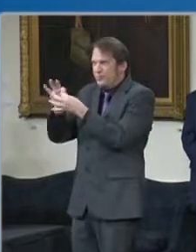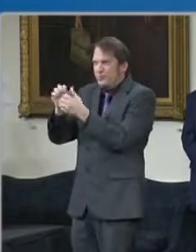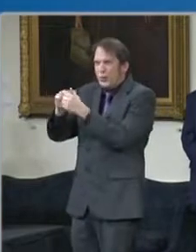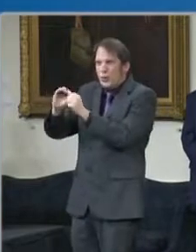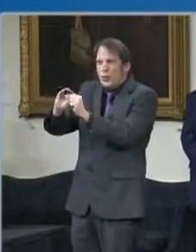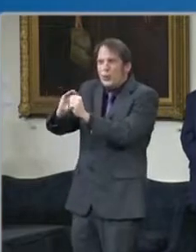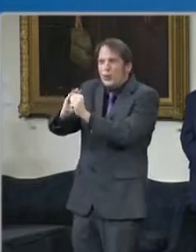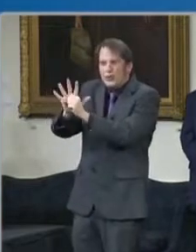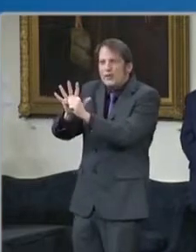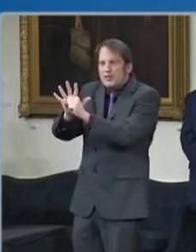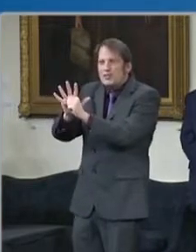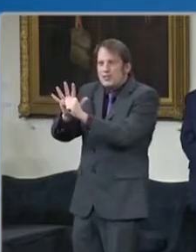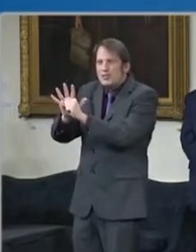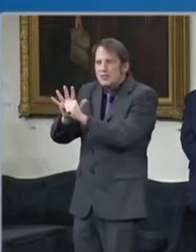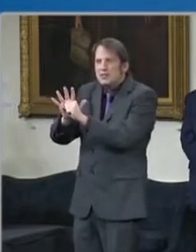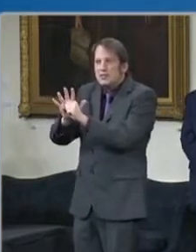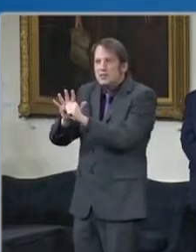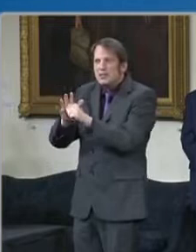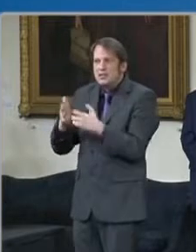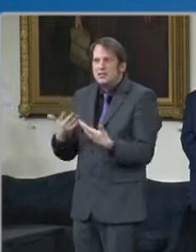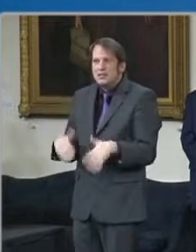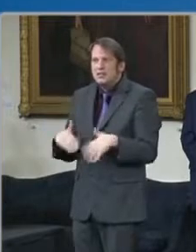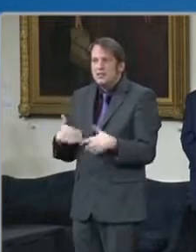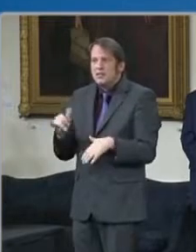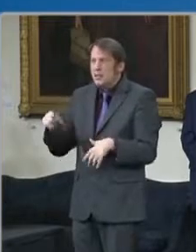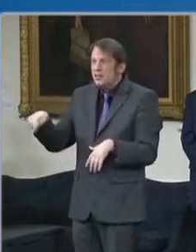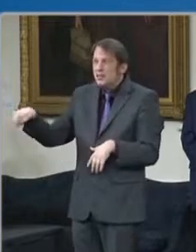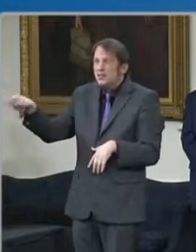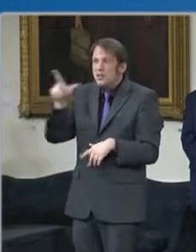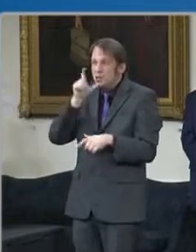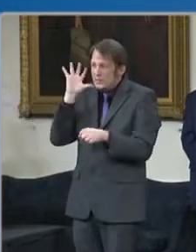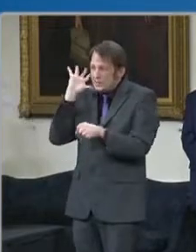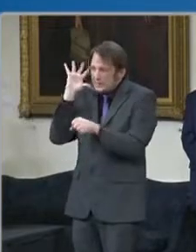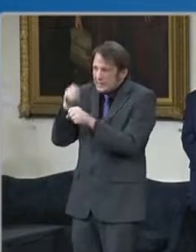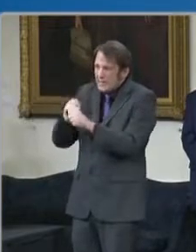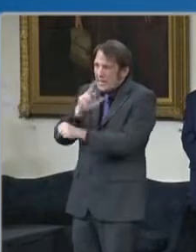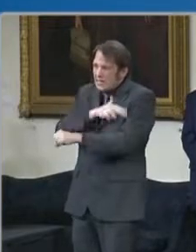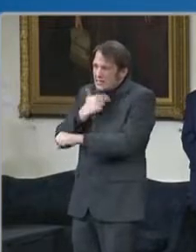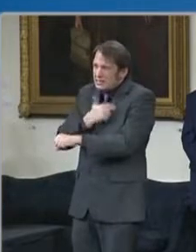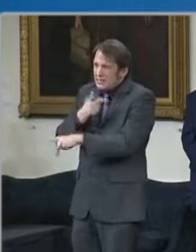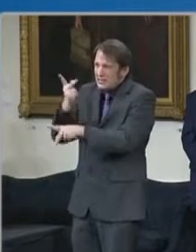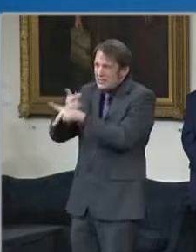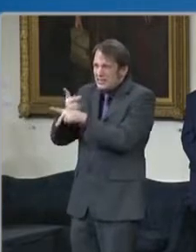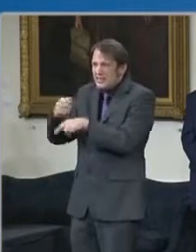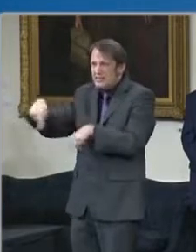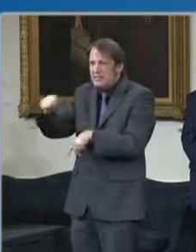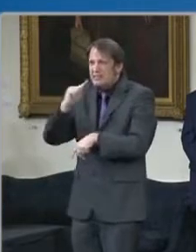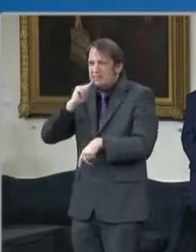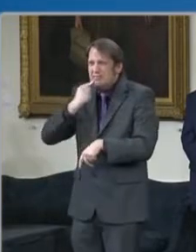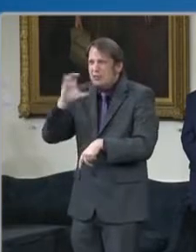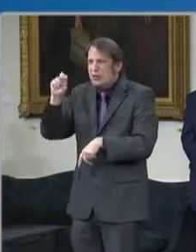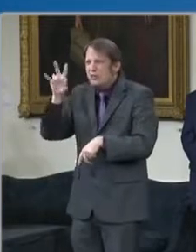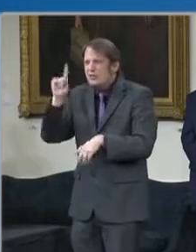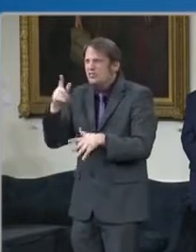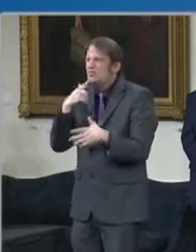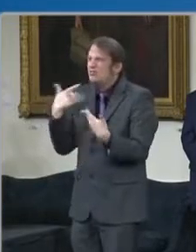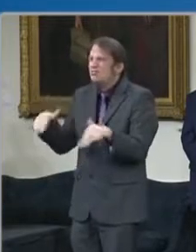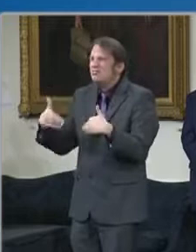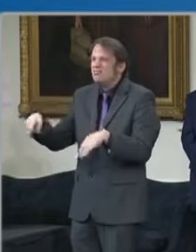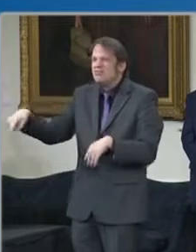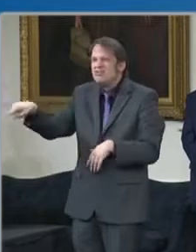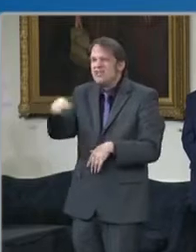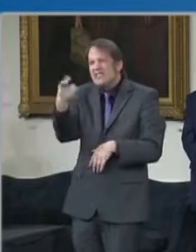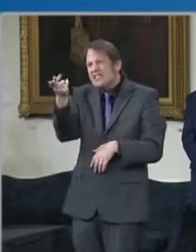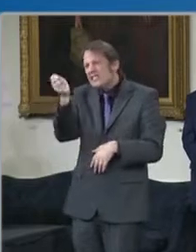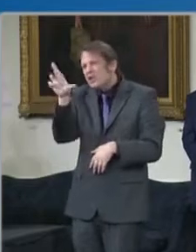I would like to thank, join the governor in thanking Maryland's hospitals, health care workers, nursing home workers and all senior living communities who played